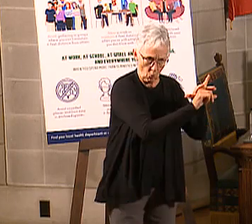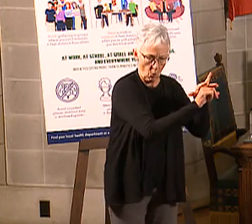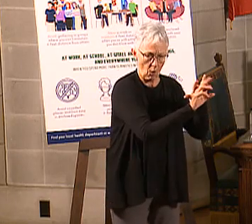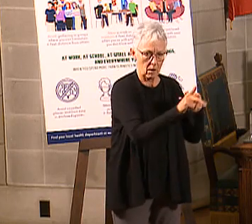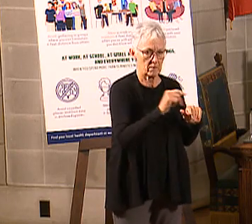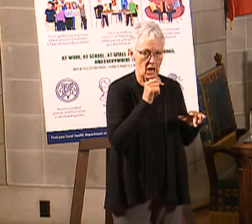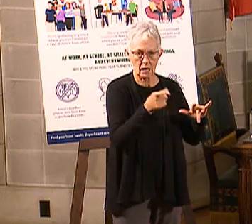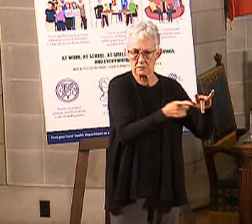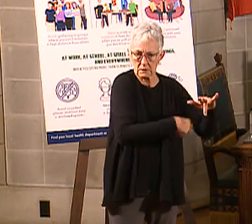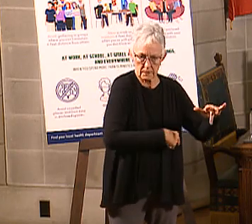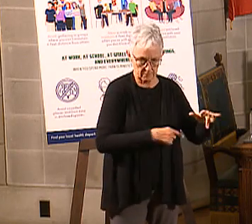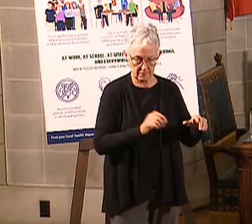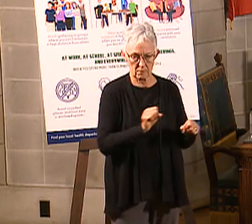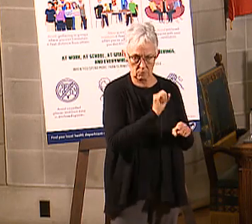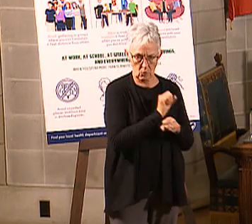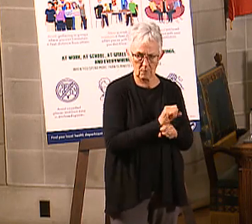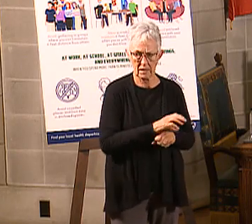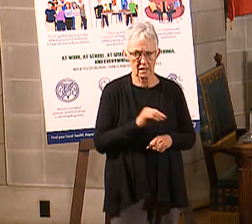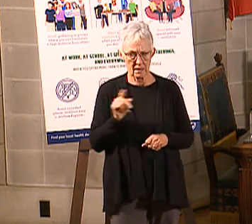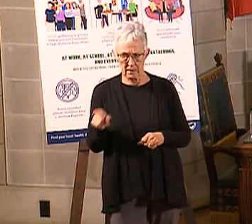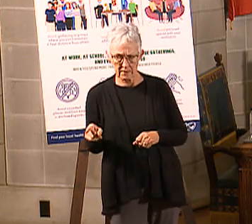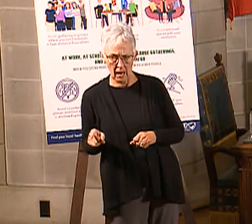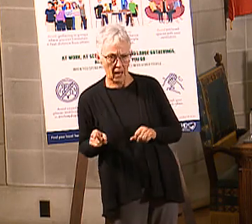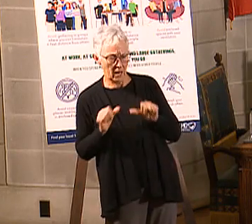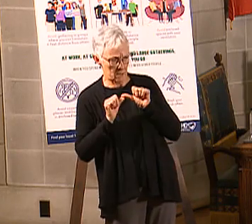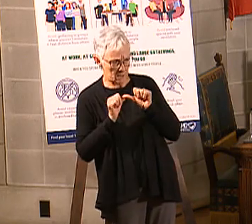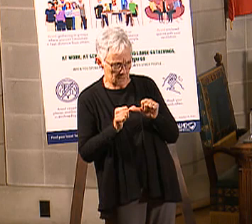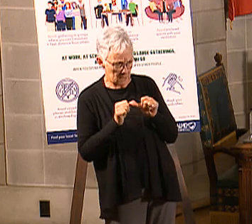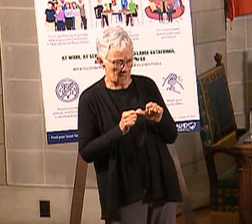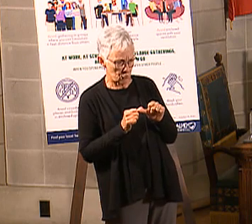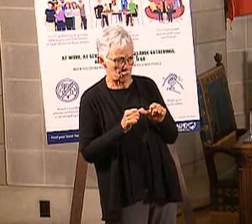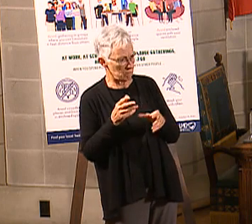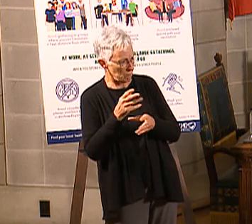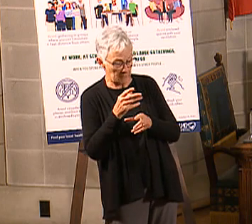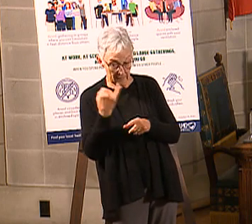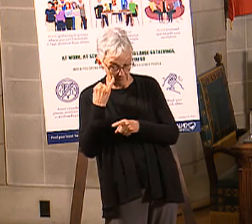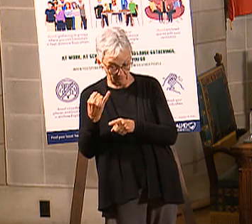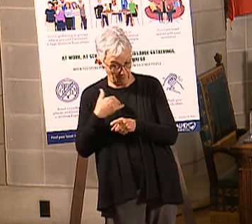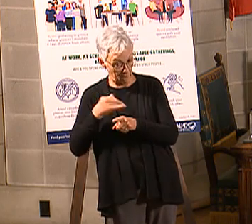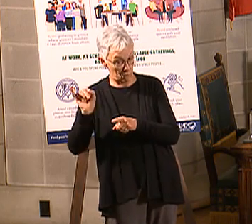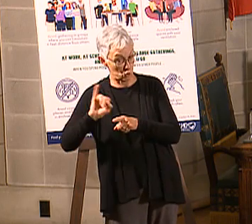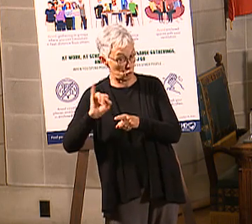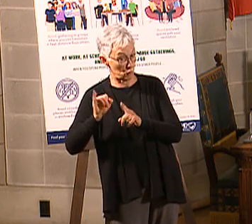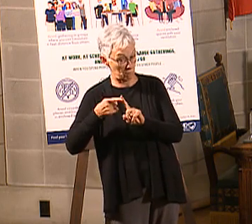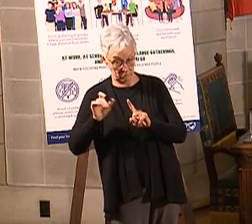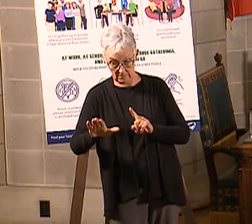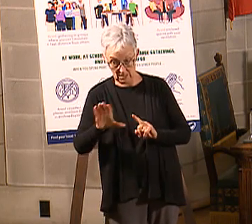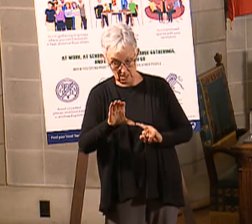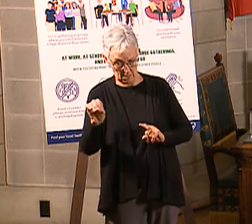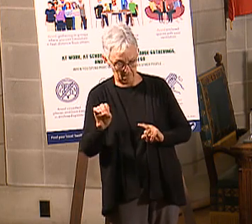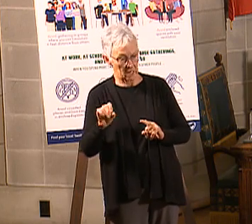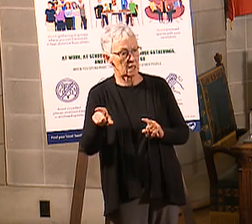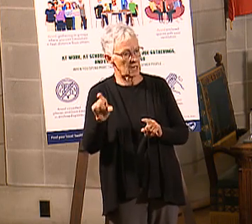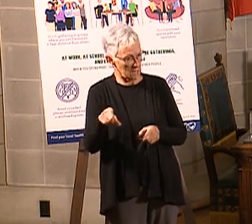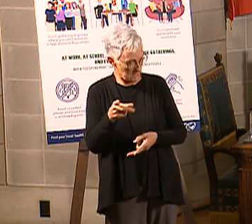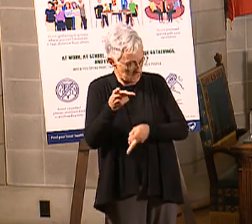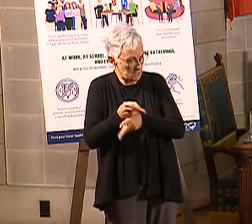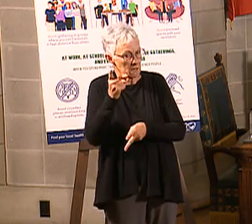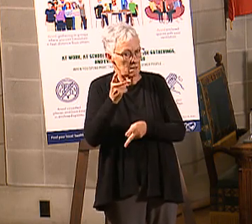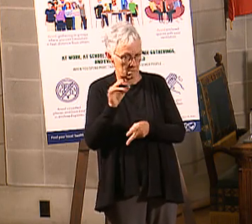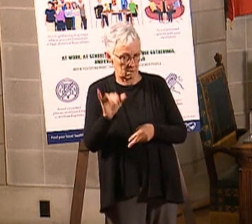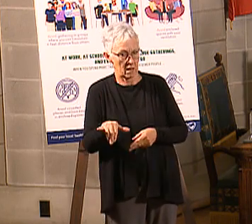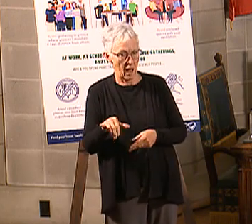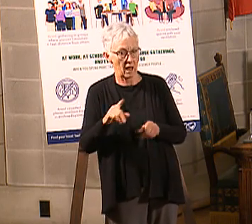appointment, and that they keep their, if they've got insurance to their workplace, and it's affordable that they keep that as their primary